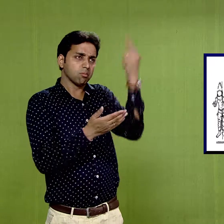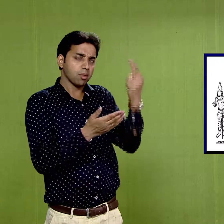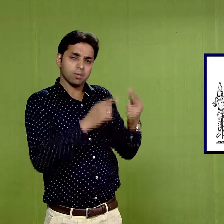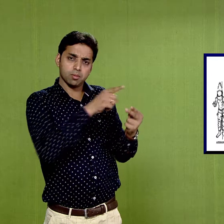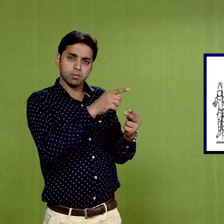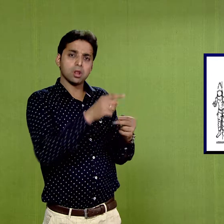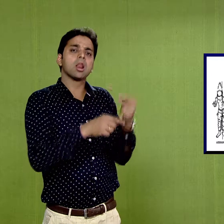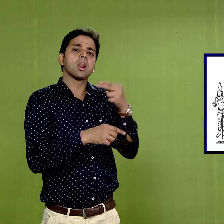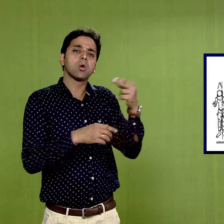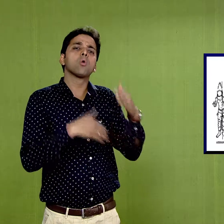Sutra,